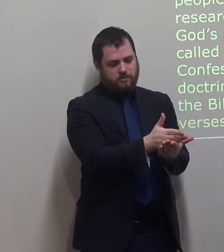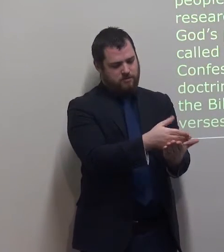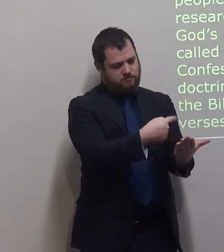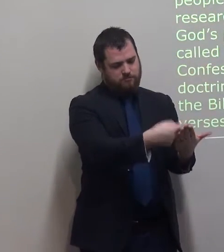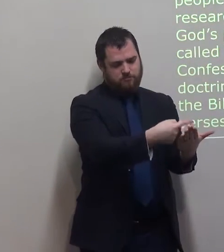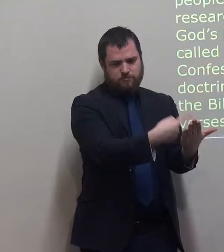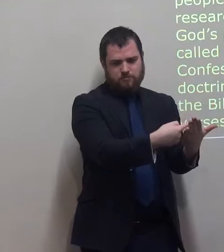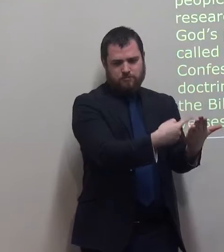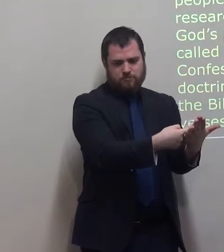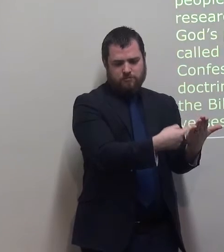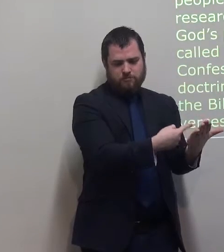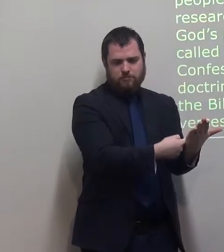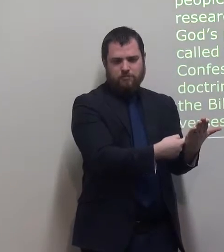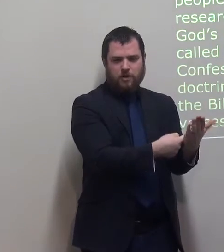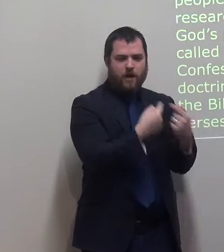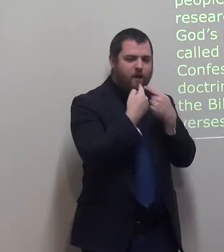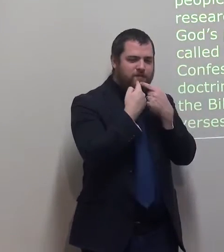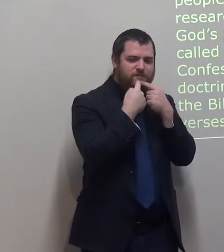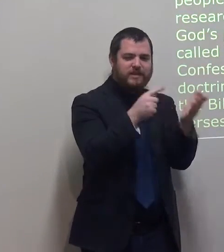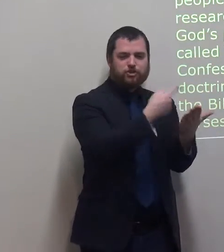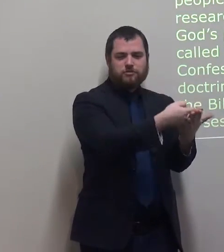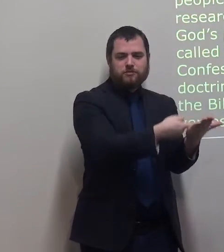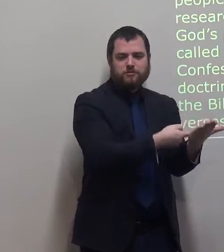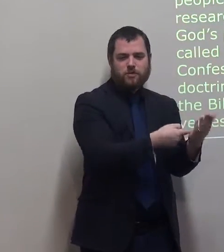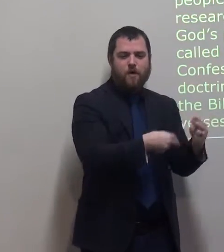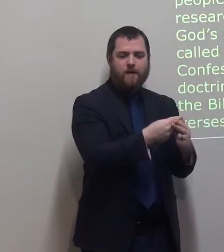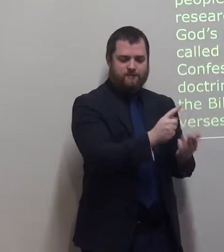The Confessions of Faith Listed all the doctrines,